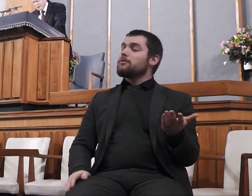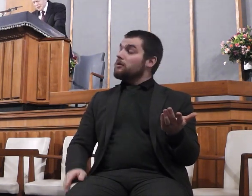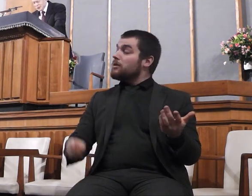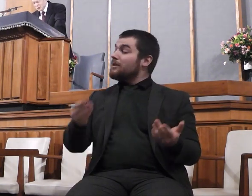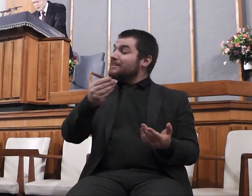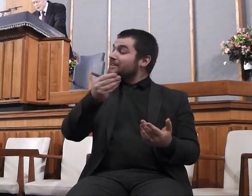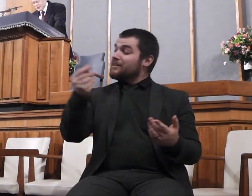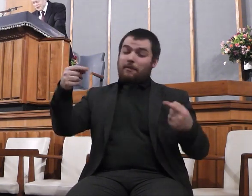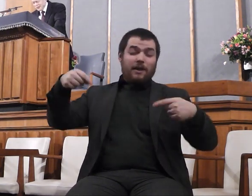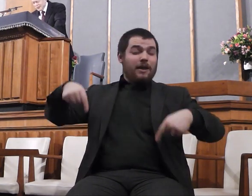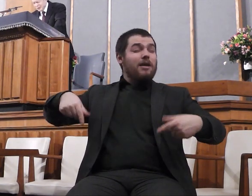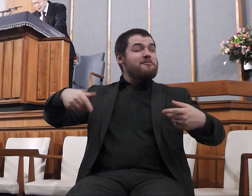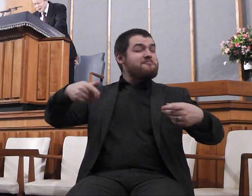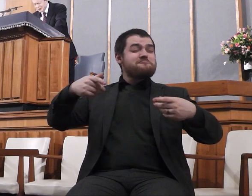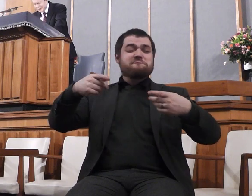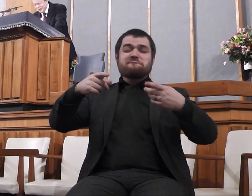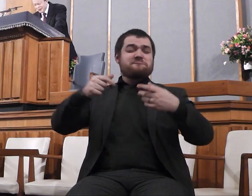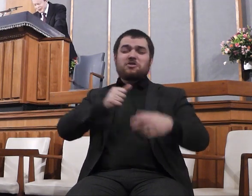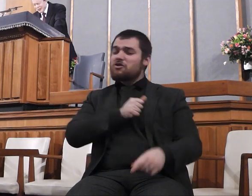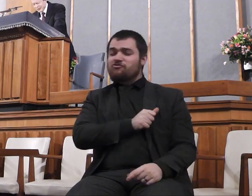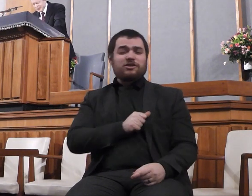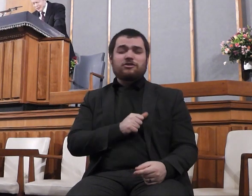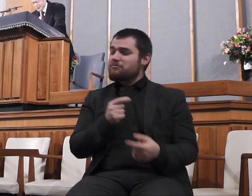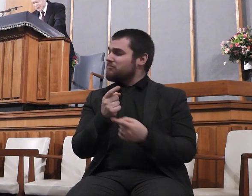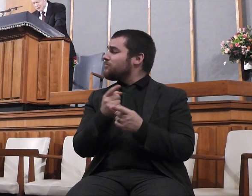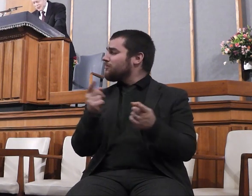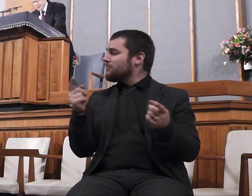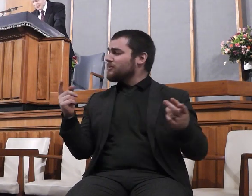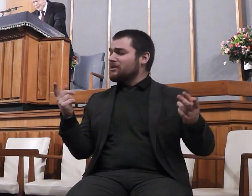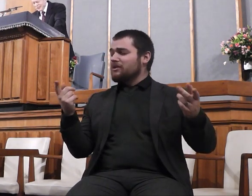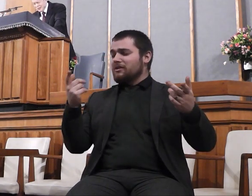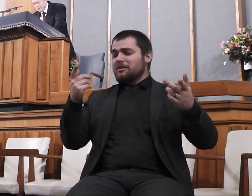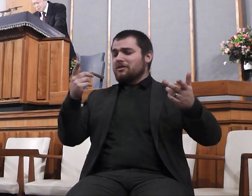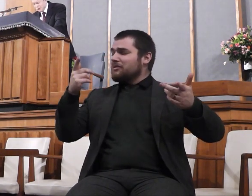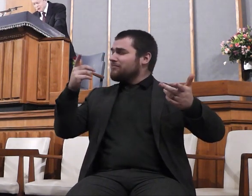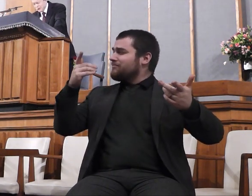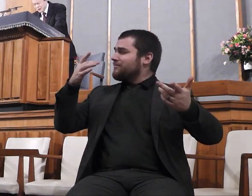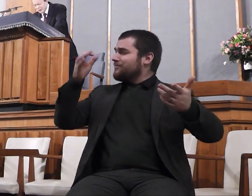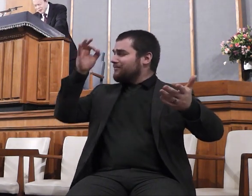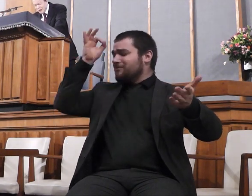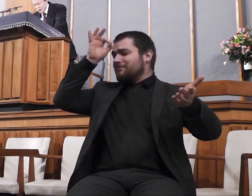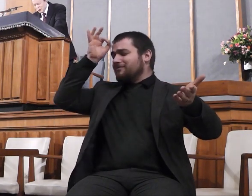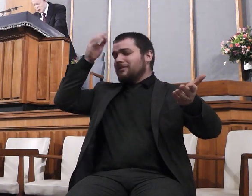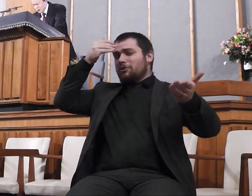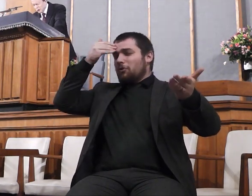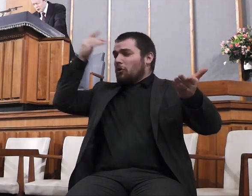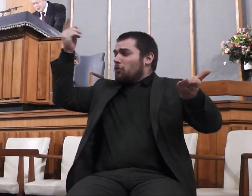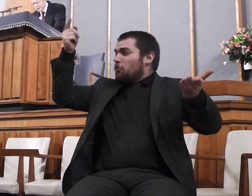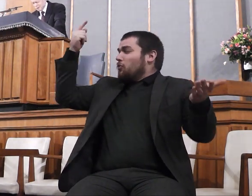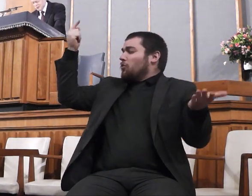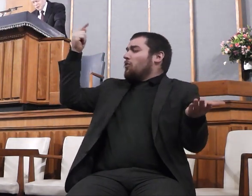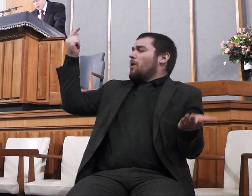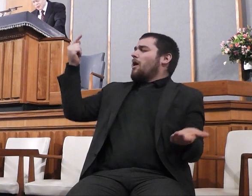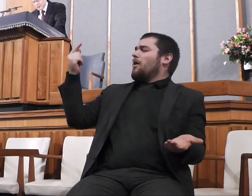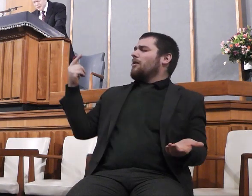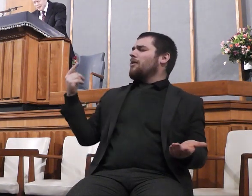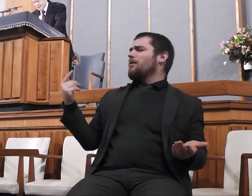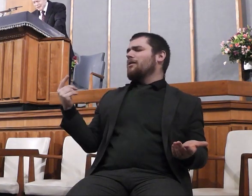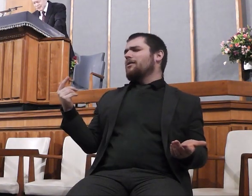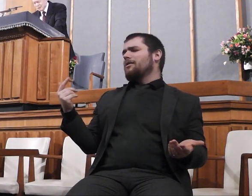or found thee, who cannot say that they know thee and approve thee. O Lord, come, we pray, in